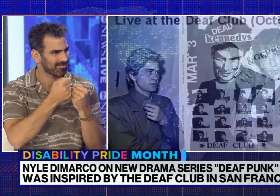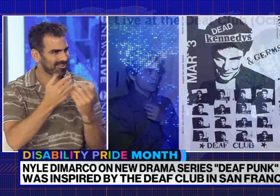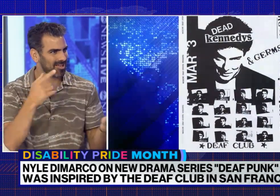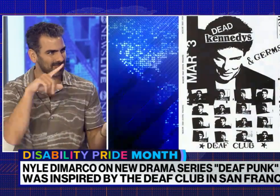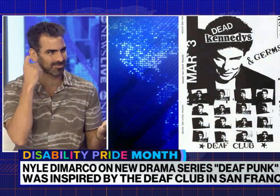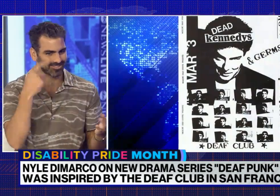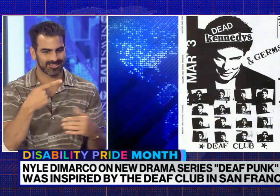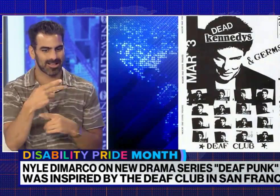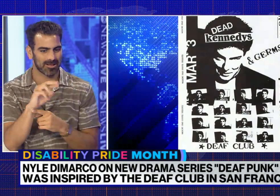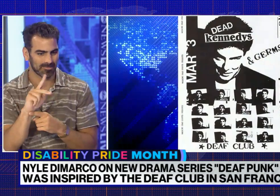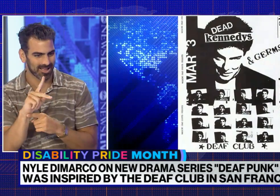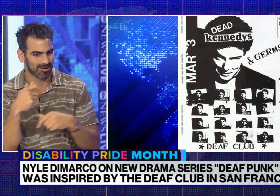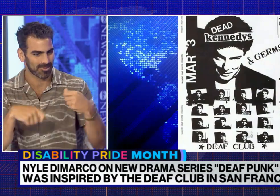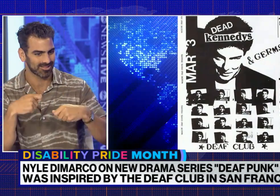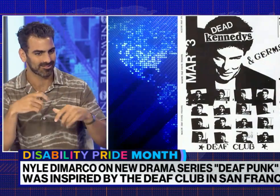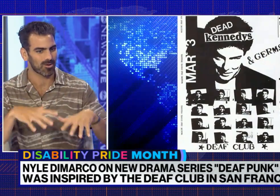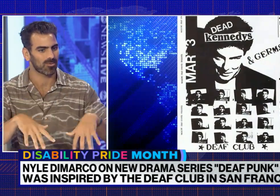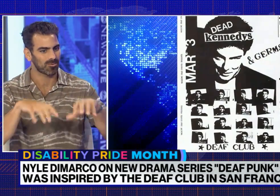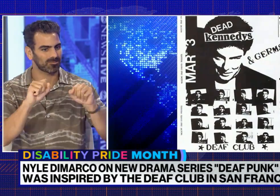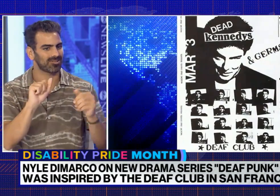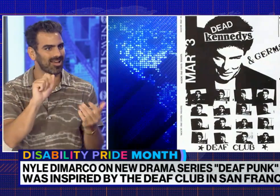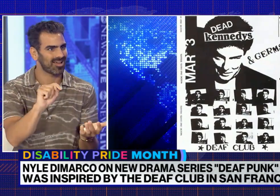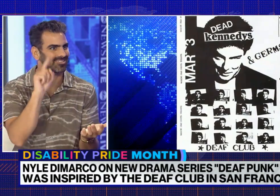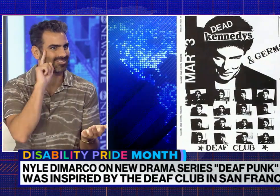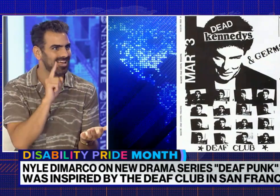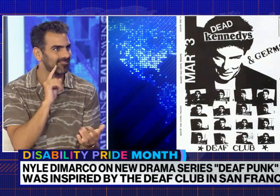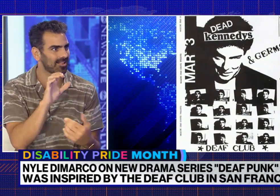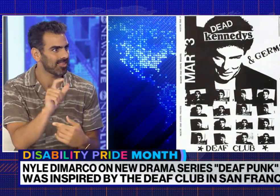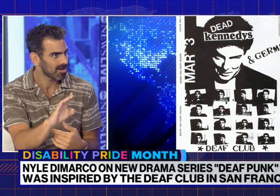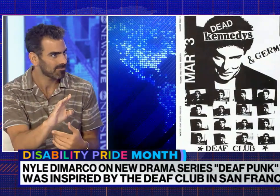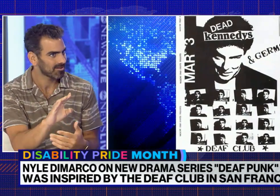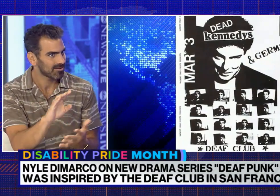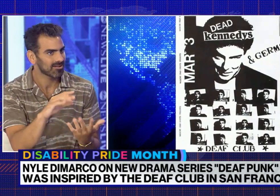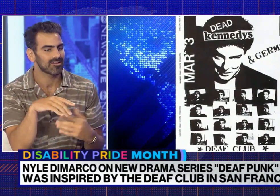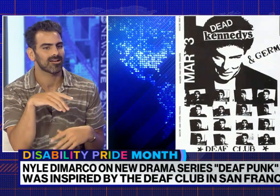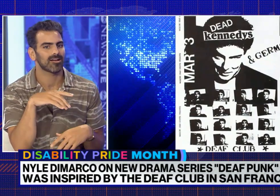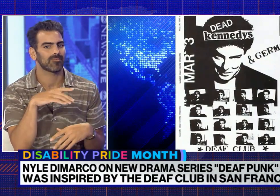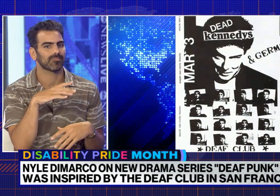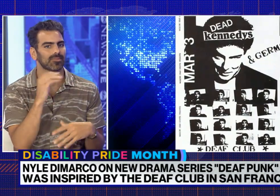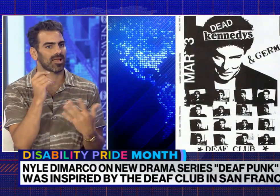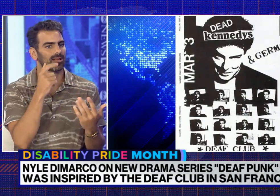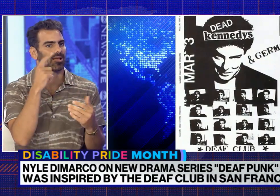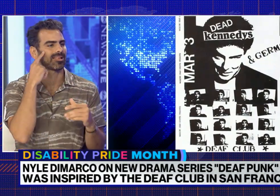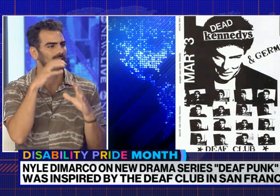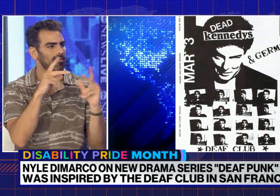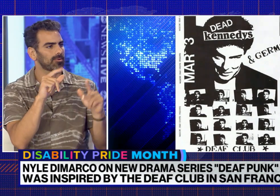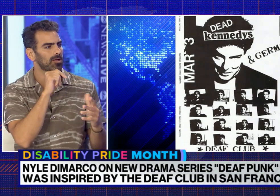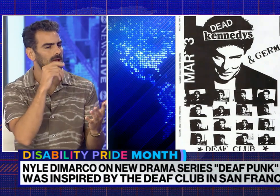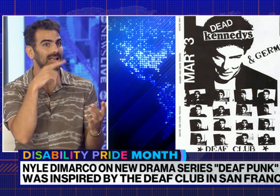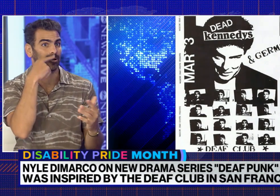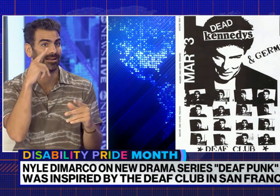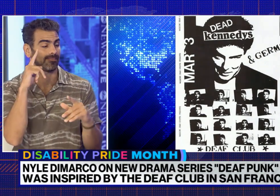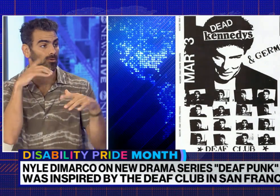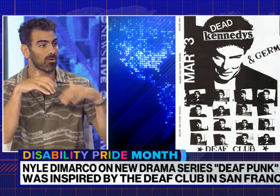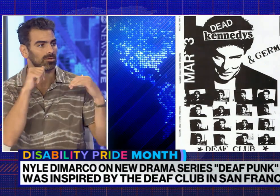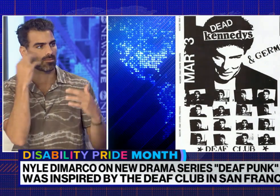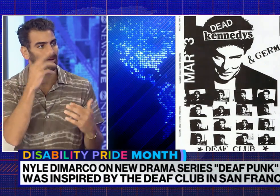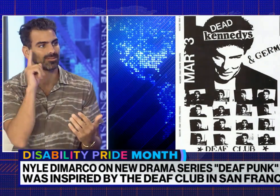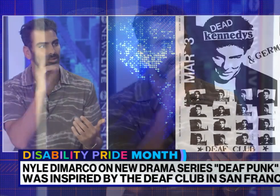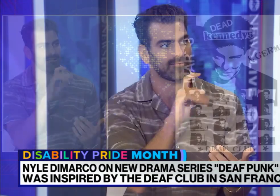essentially, to play there as a venue, which was incredible. They would have these really loud rock and roll groups in a place